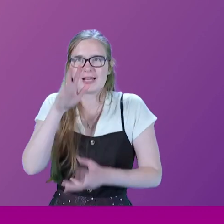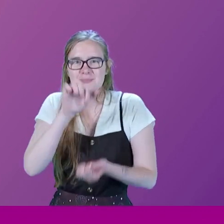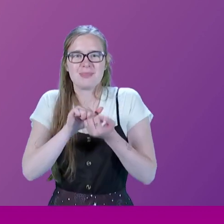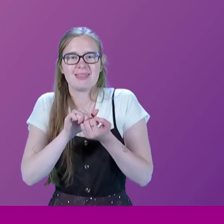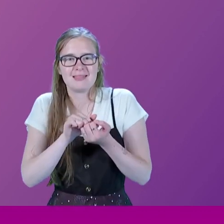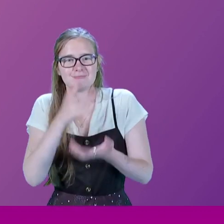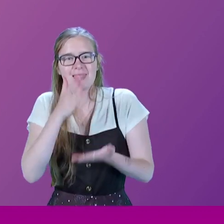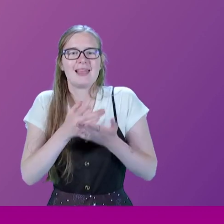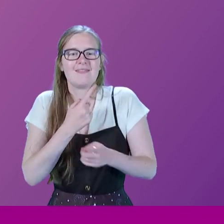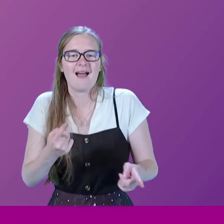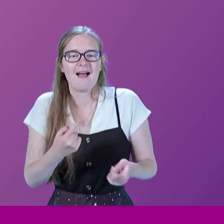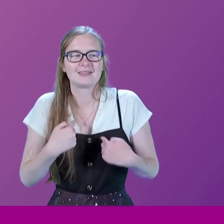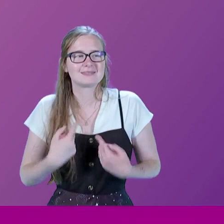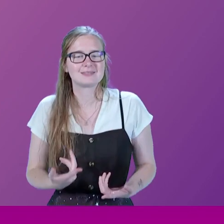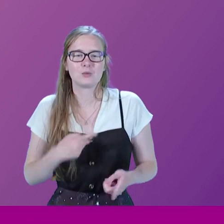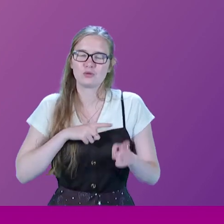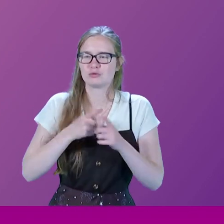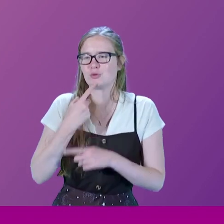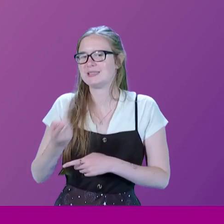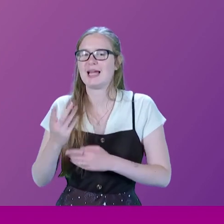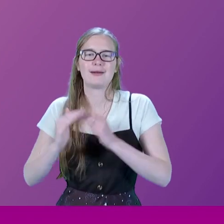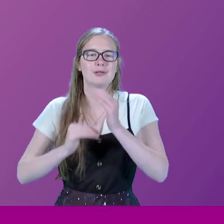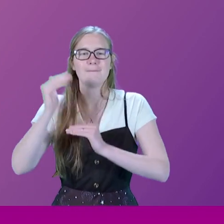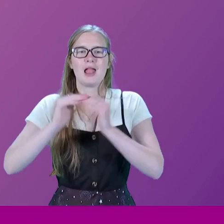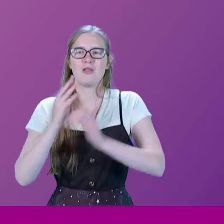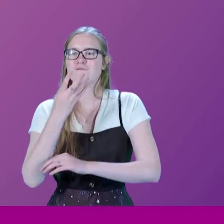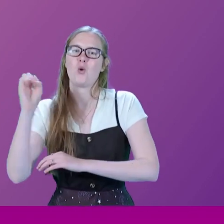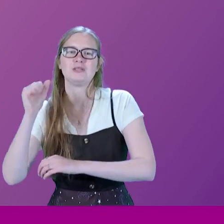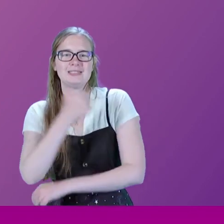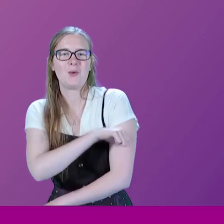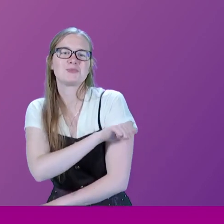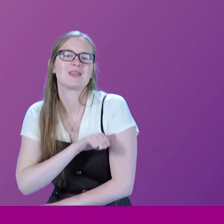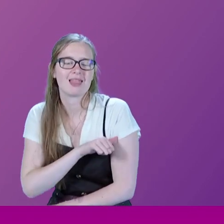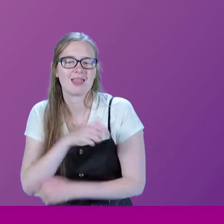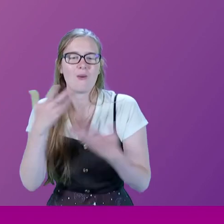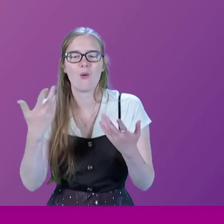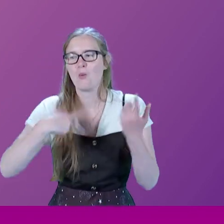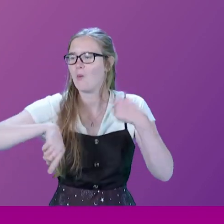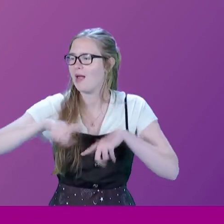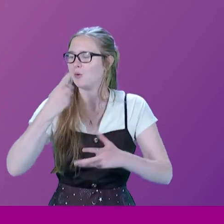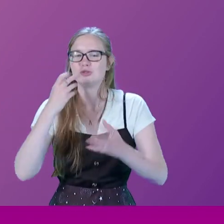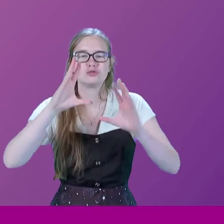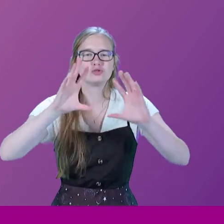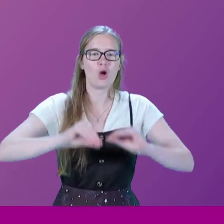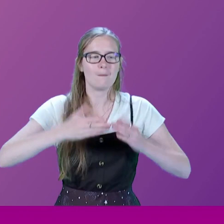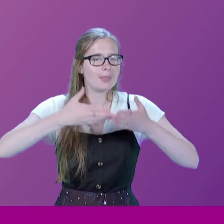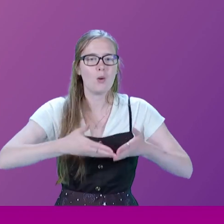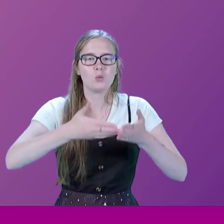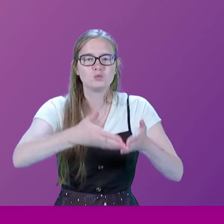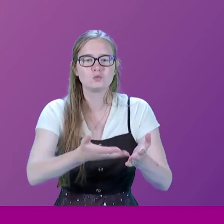whatever it is, whatever we are going to build 40 hospitals or, you know, we are going to stop the boats